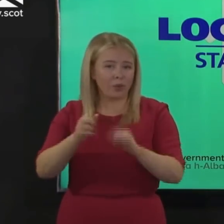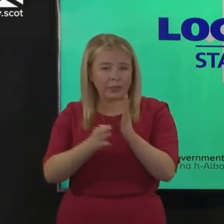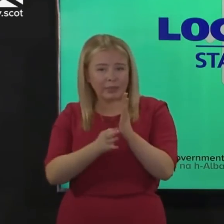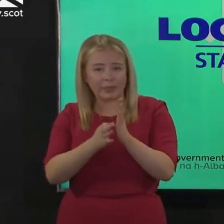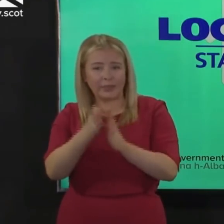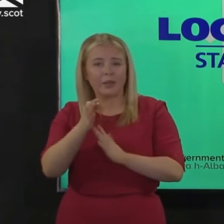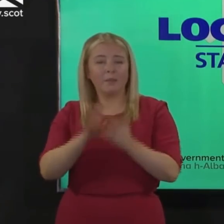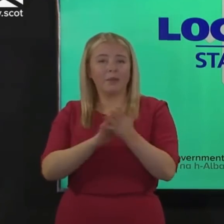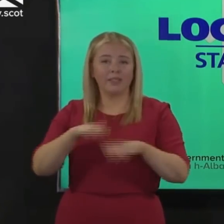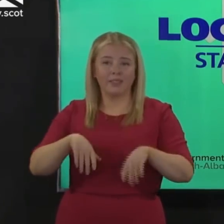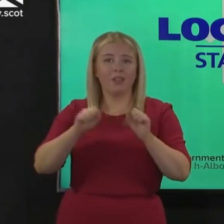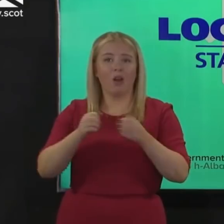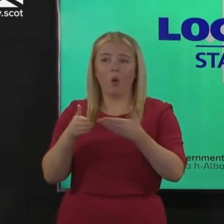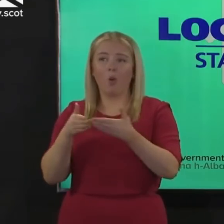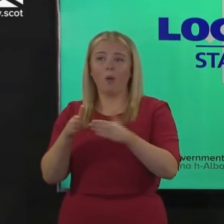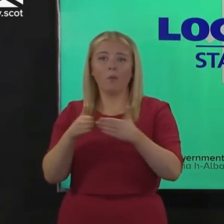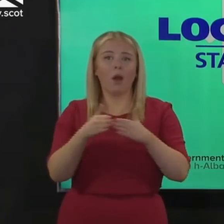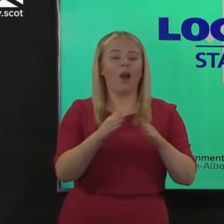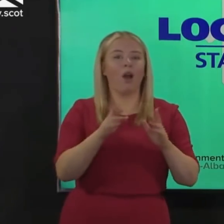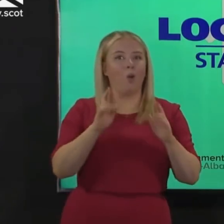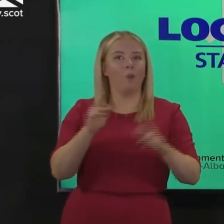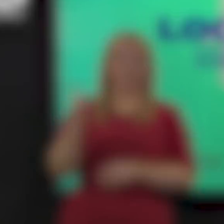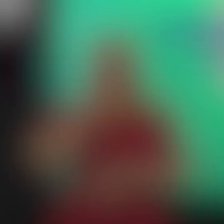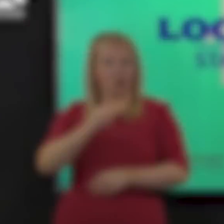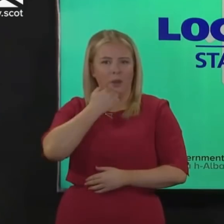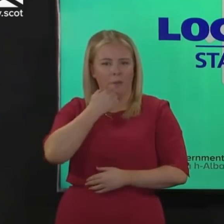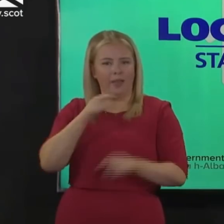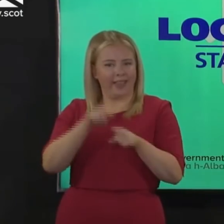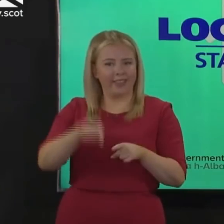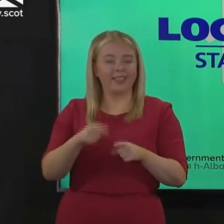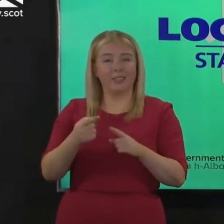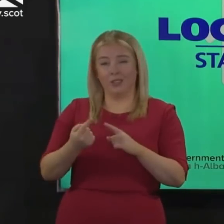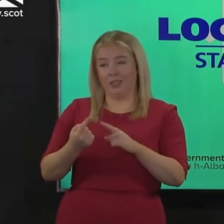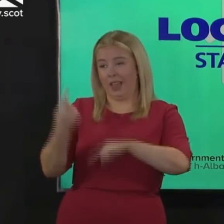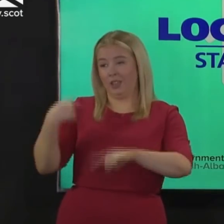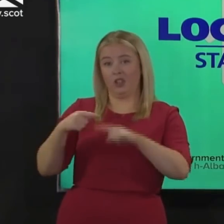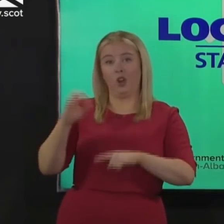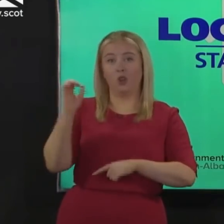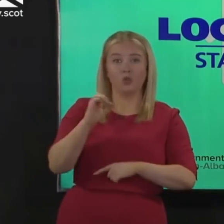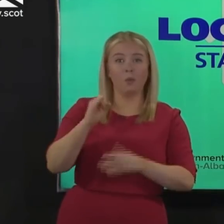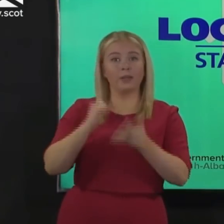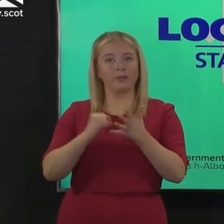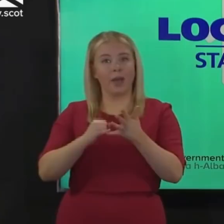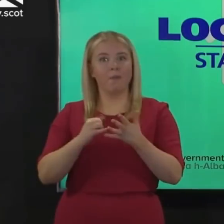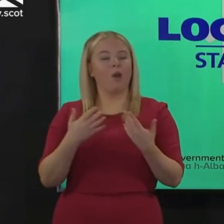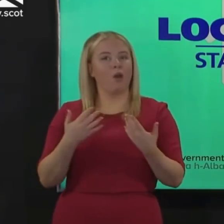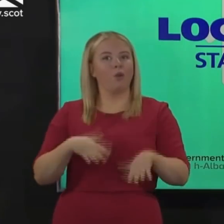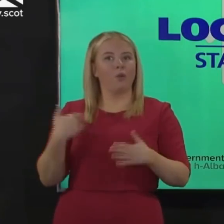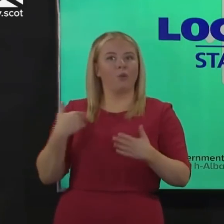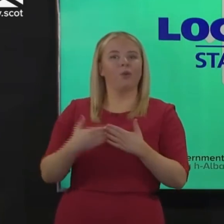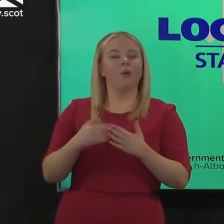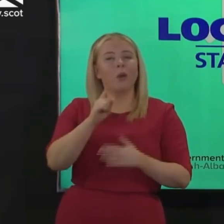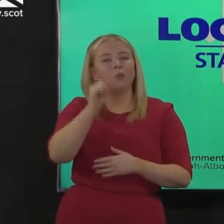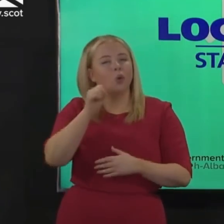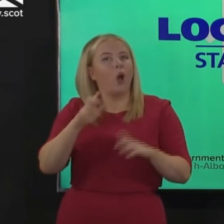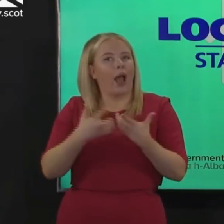opening things up and getting us all back to much more normality. We also know then just how quickly things started to go in the